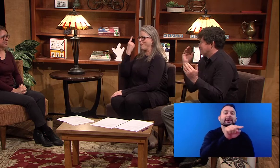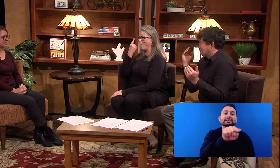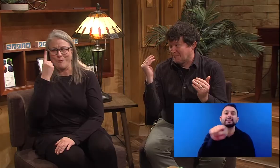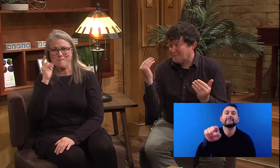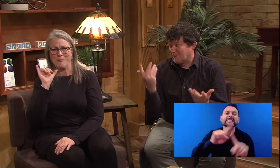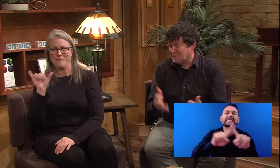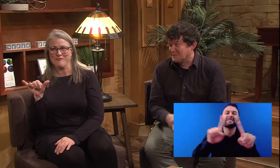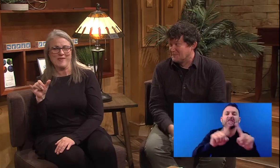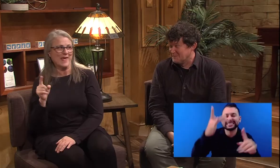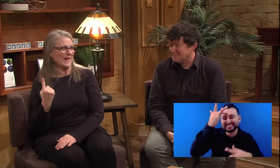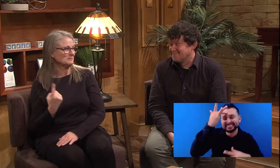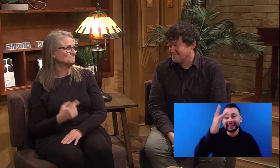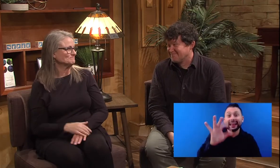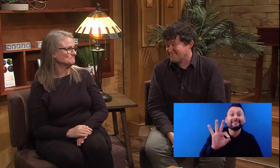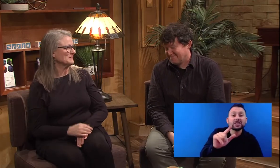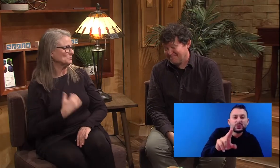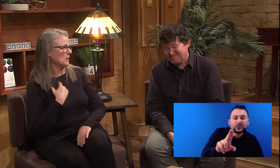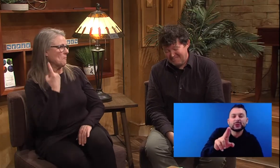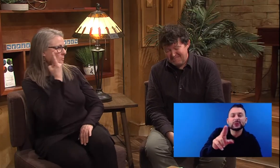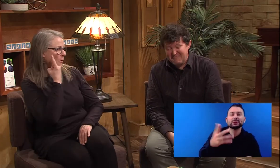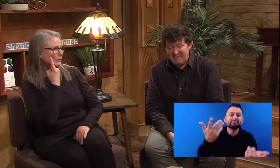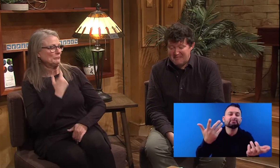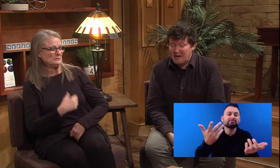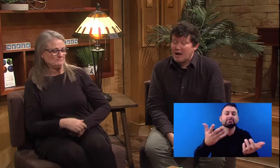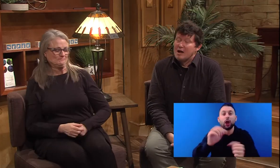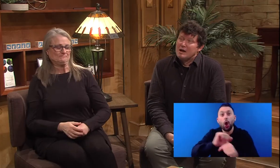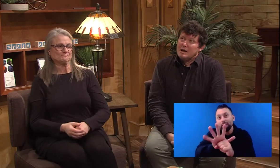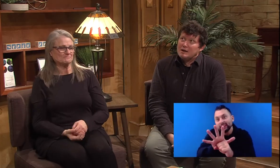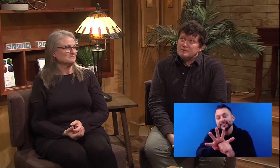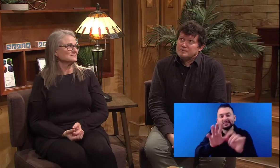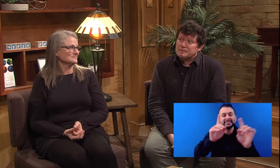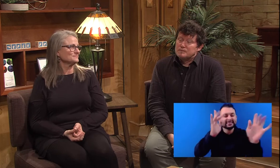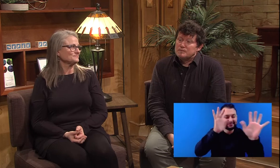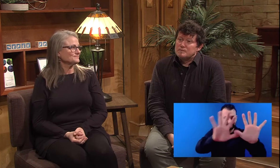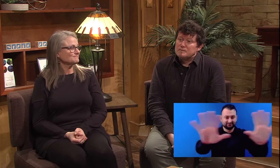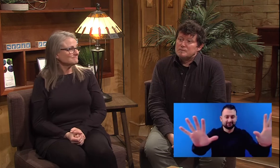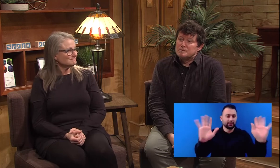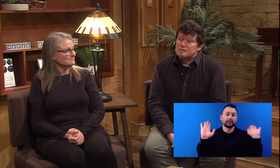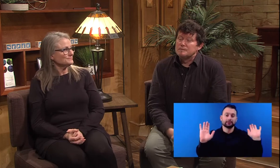I was wondering about that. Yes, I was wondering. Yes. Mm-hmm.